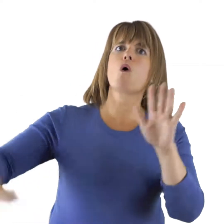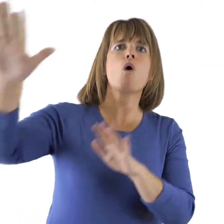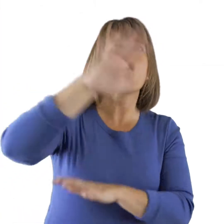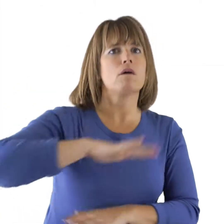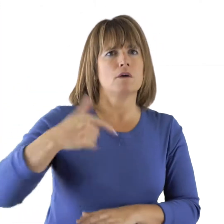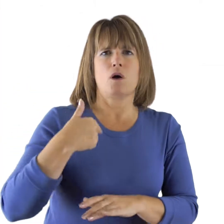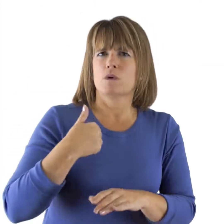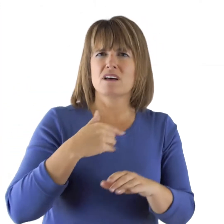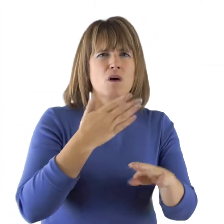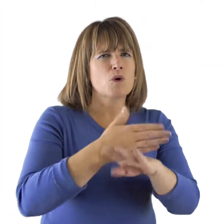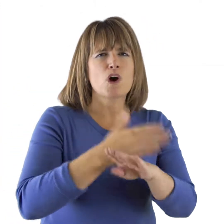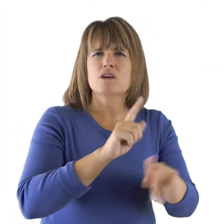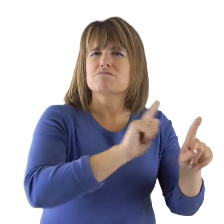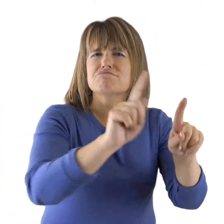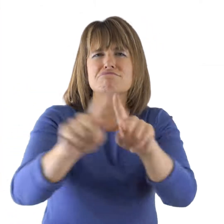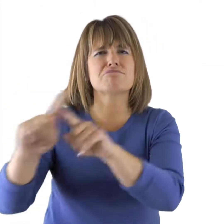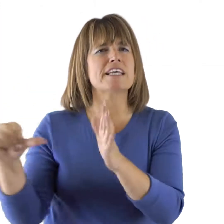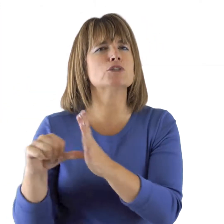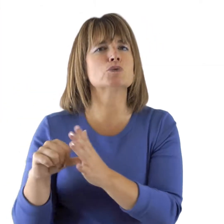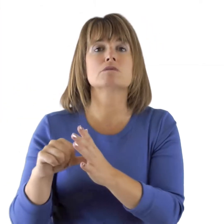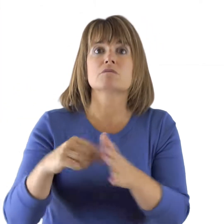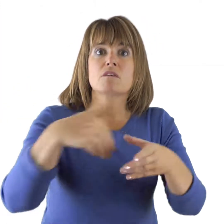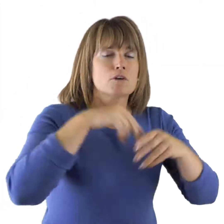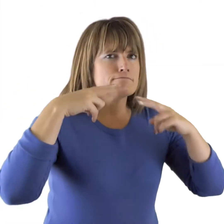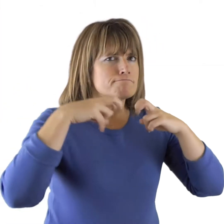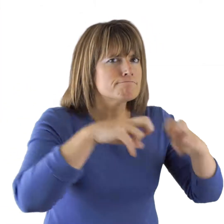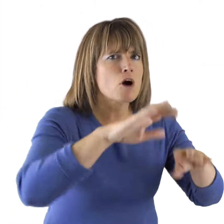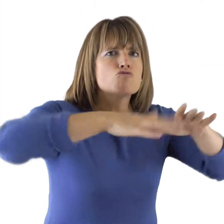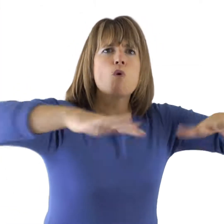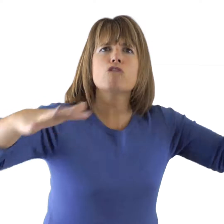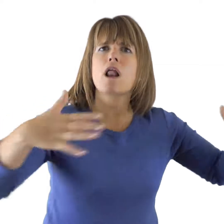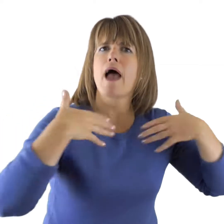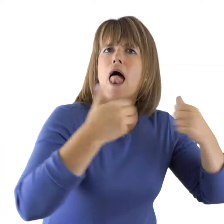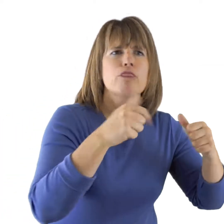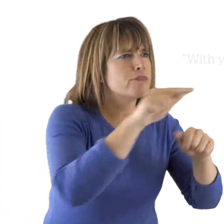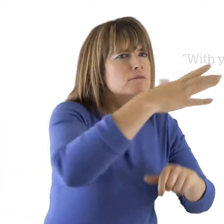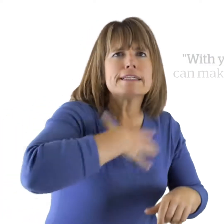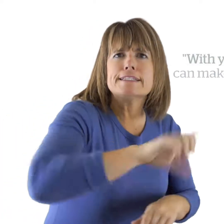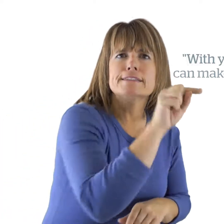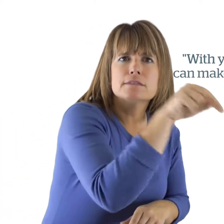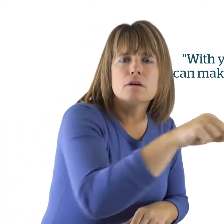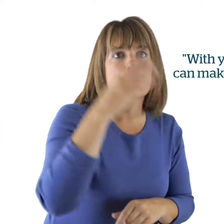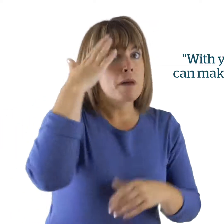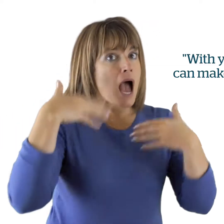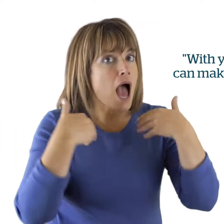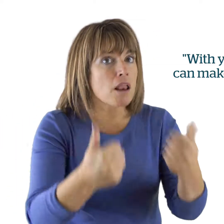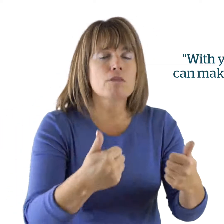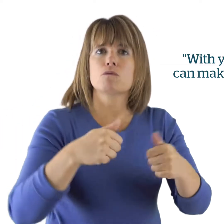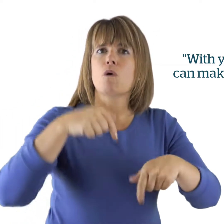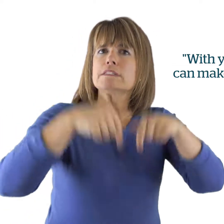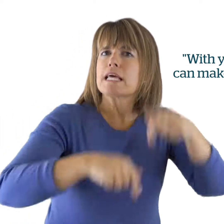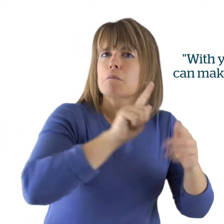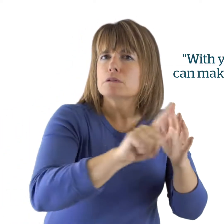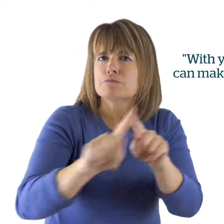rural health needs, mental health, disability, young carers and dementia. With your support and